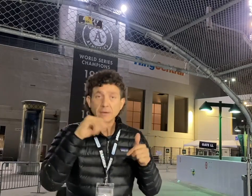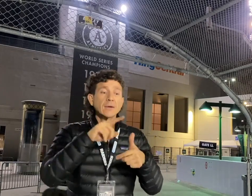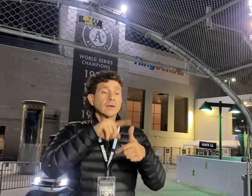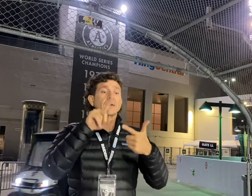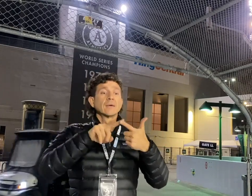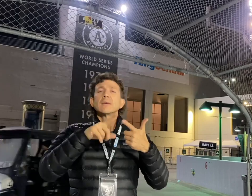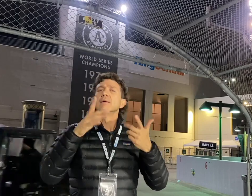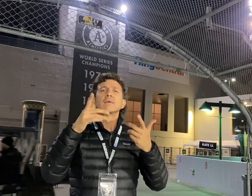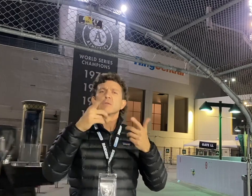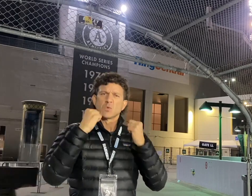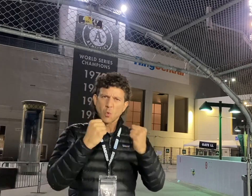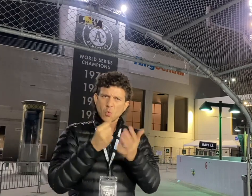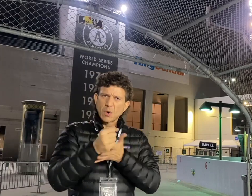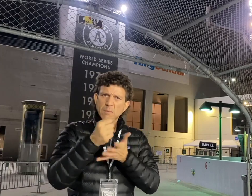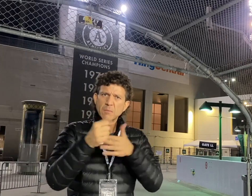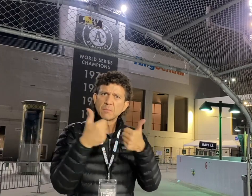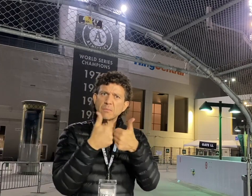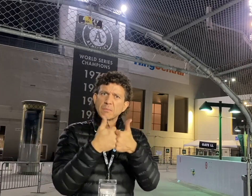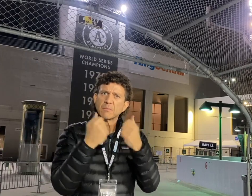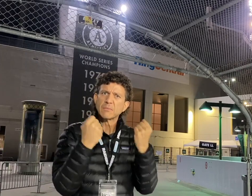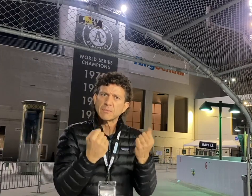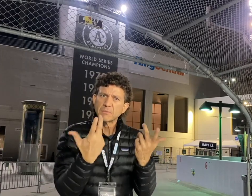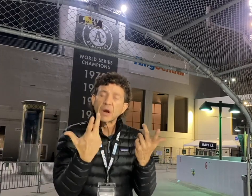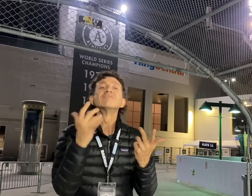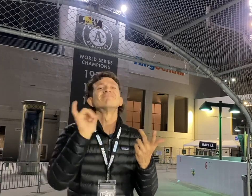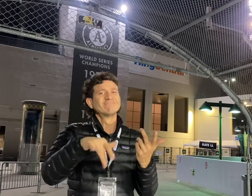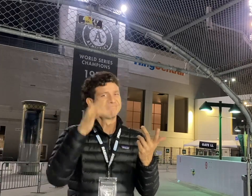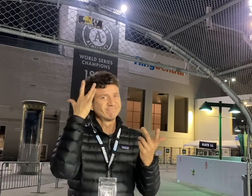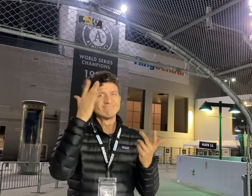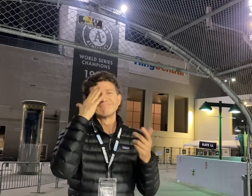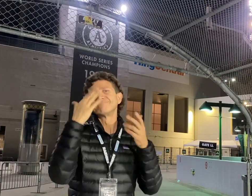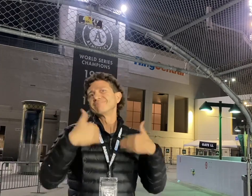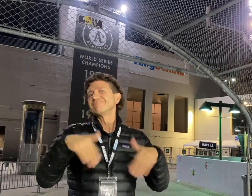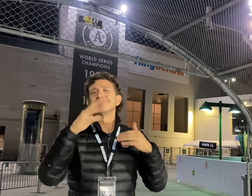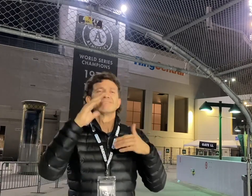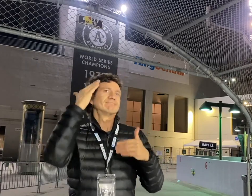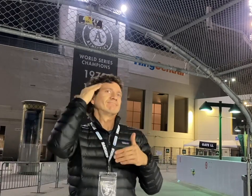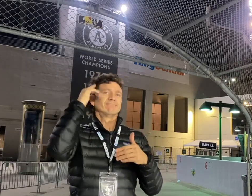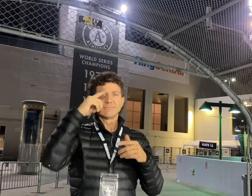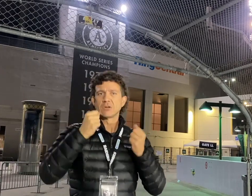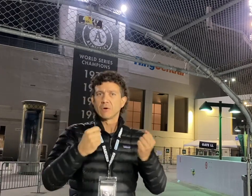The second idea was establish a strong running game, which meant to build up the offensive line.